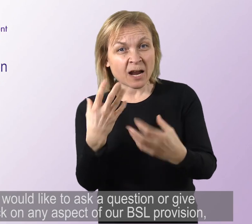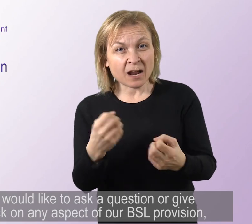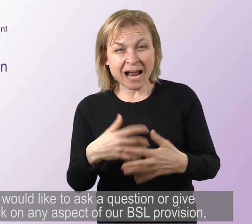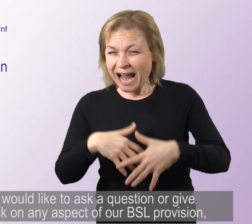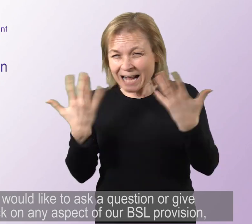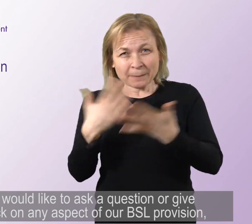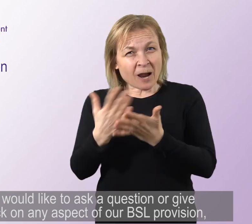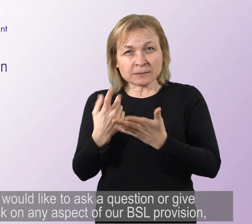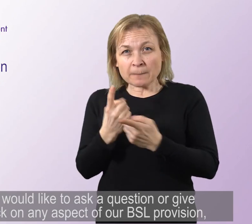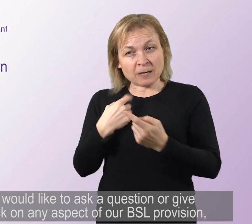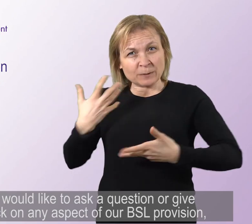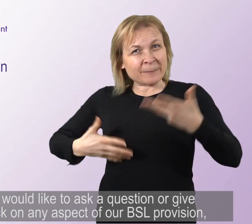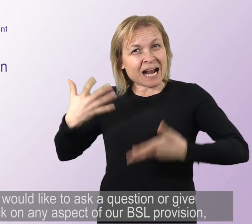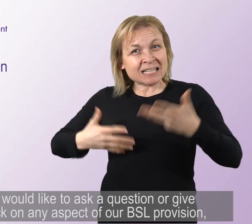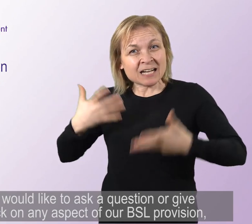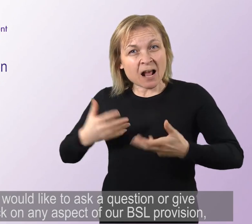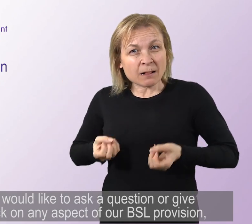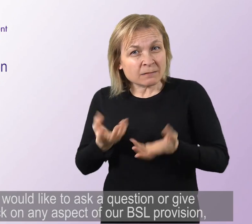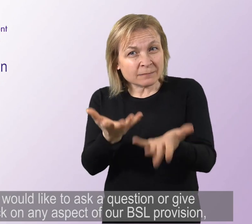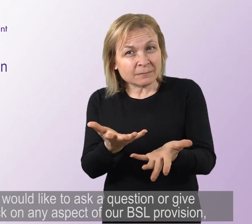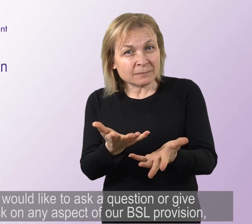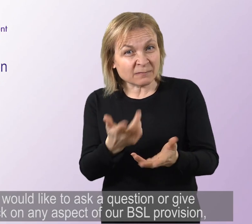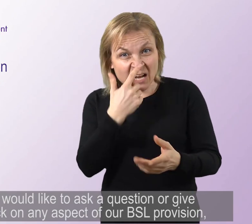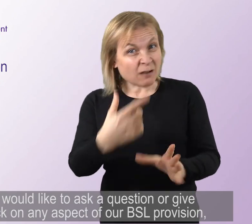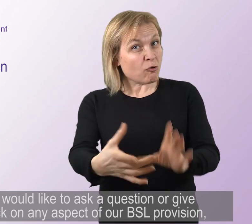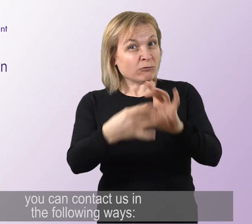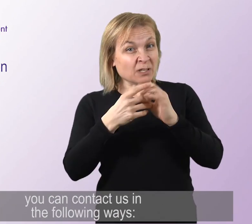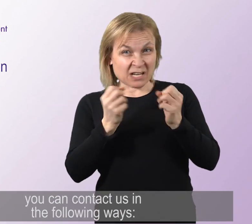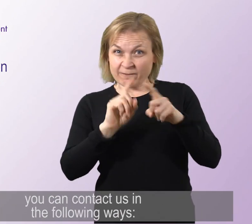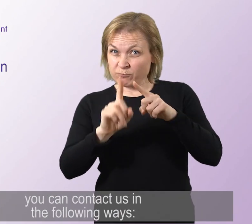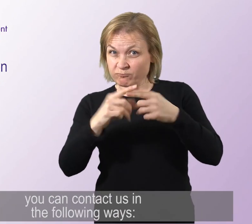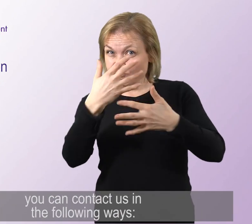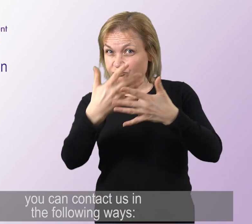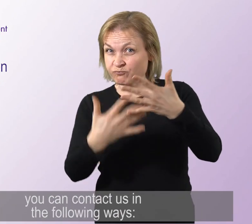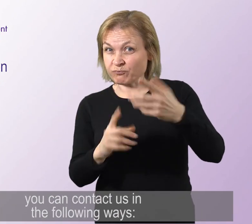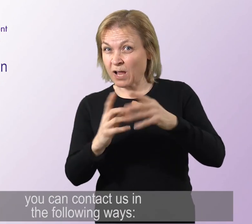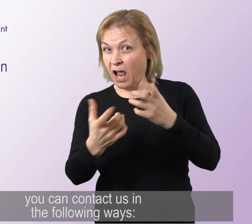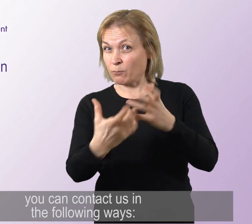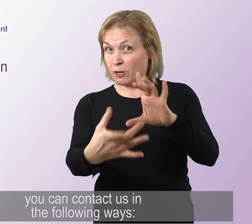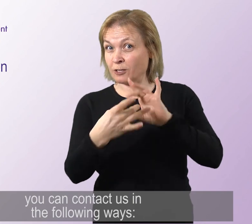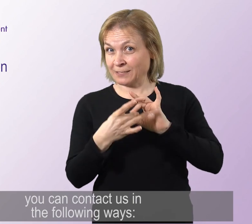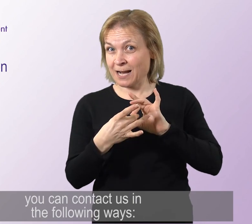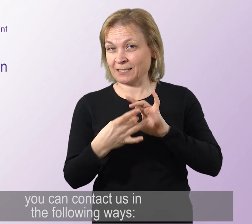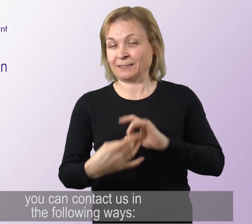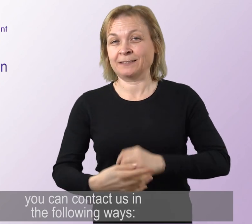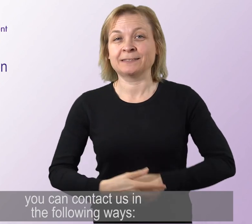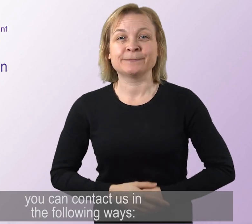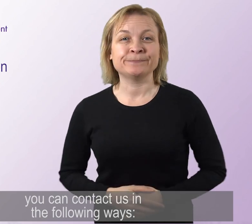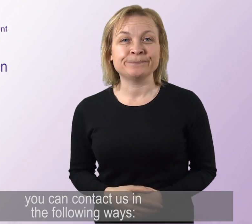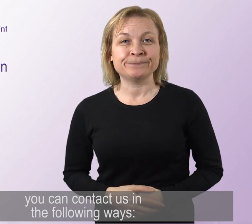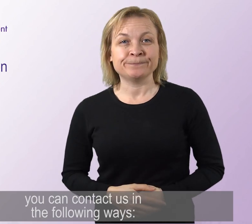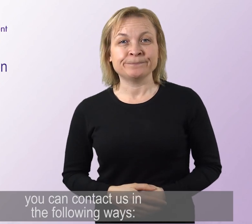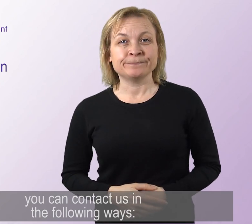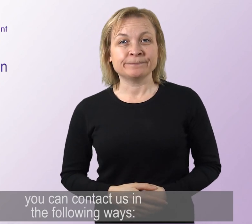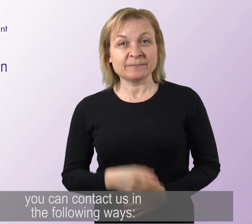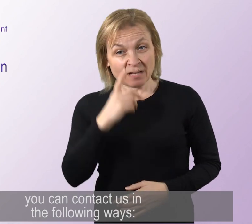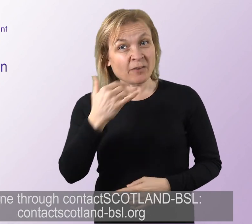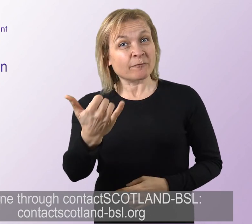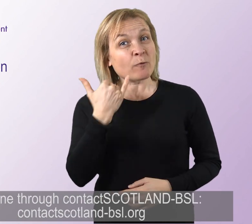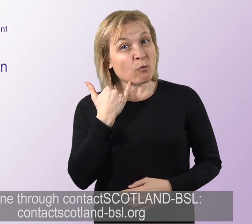feedback on any aspect of our BSL provision You can contact us in the following ways By phone